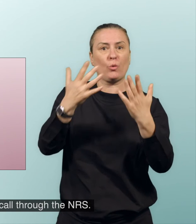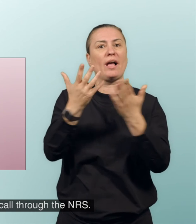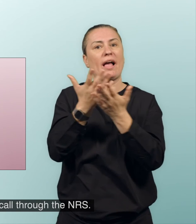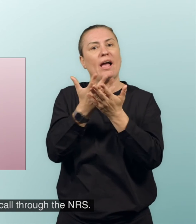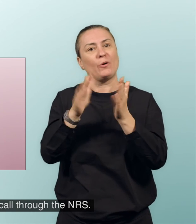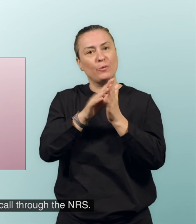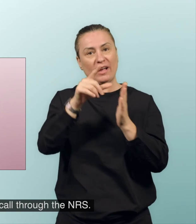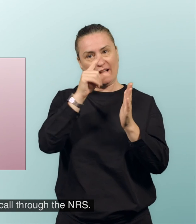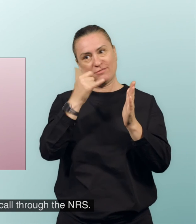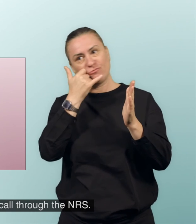through the NRS.